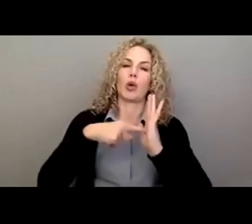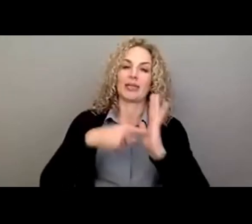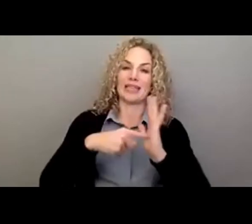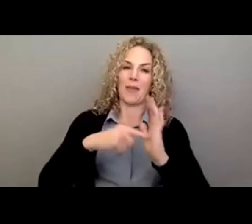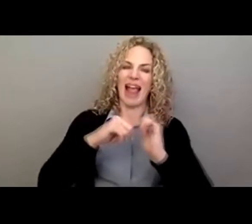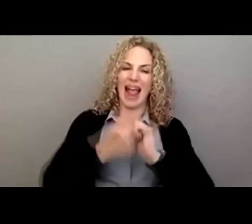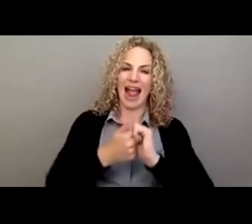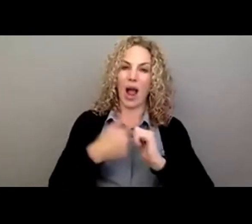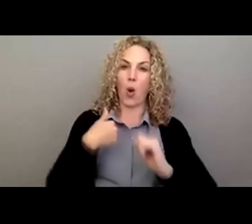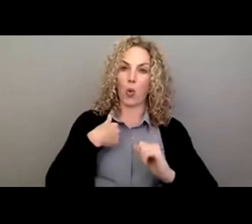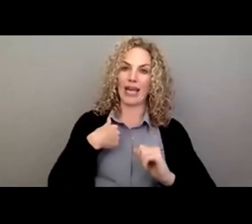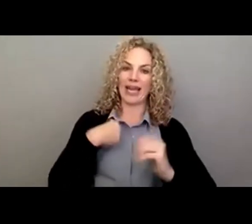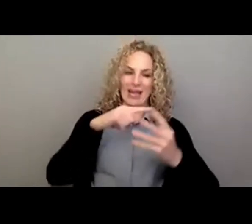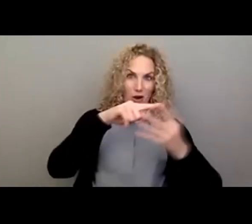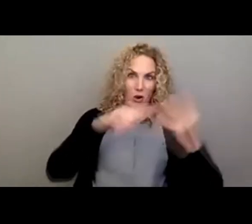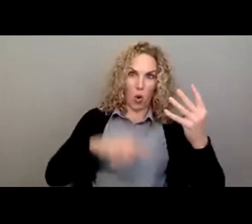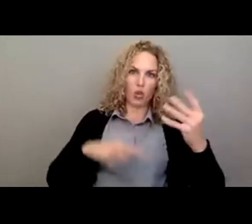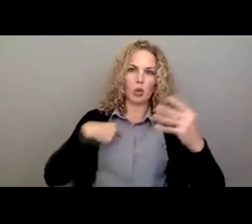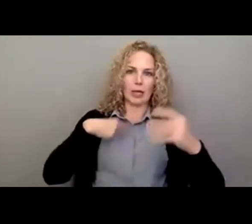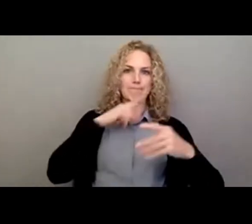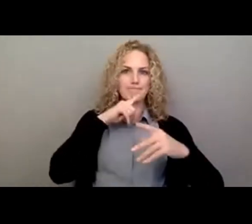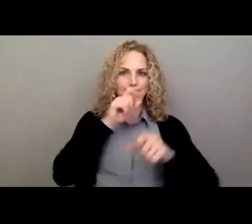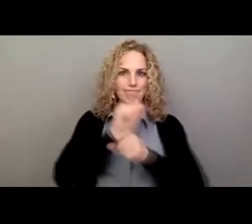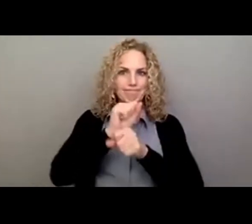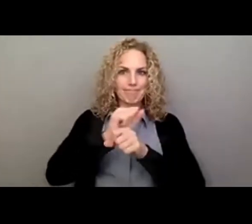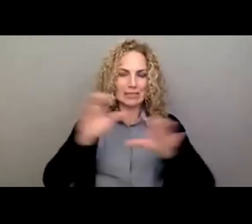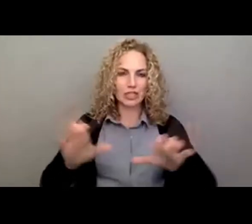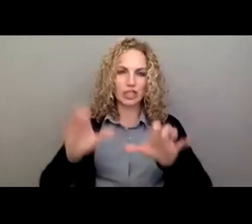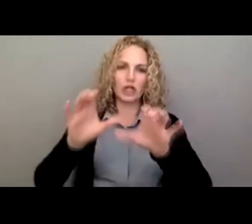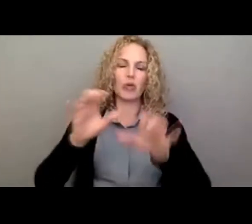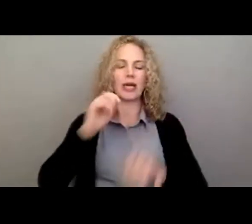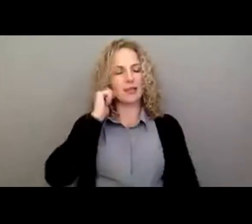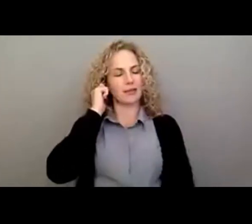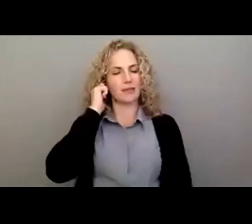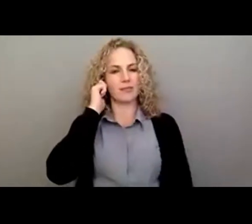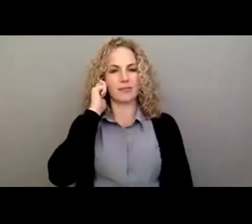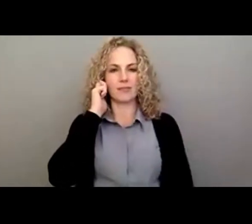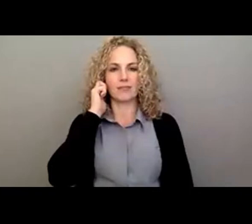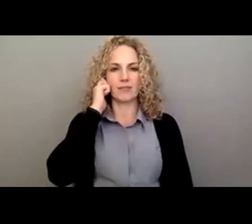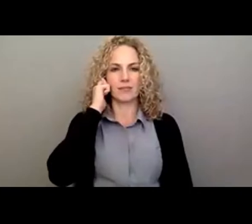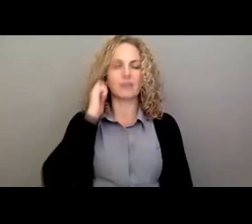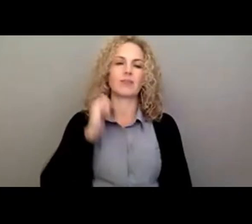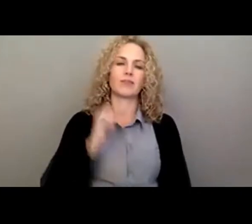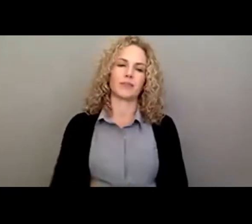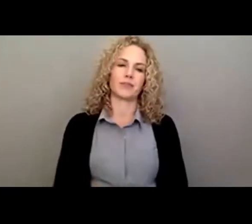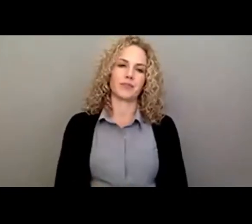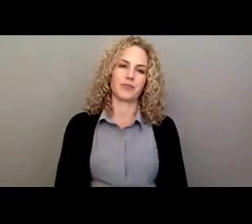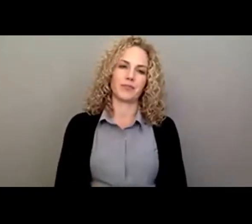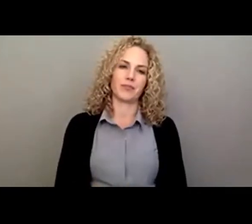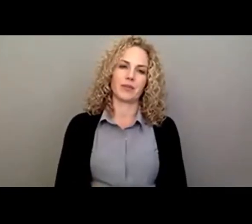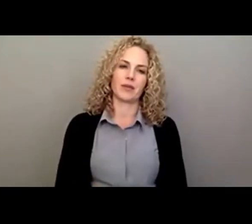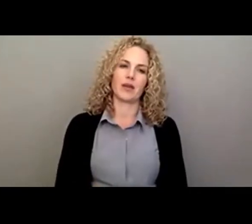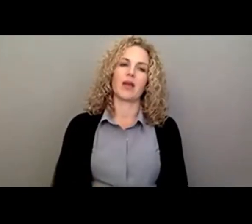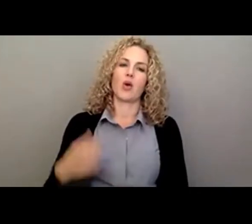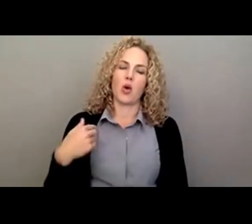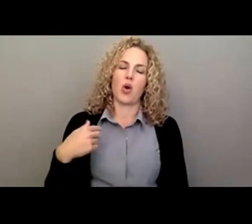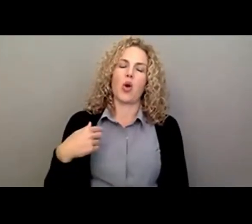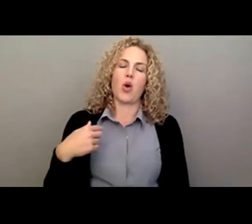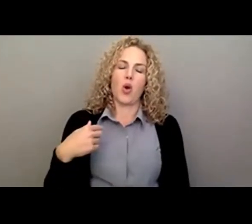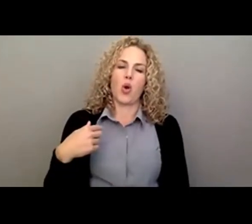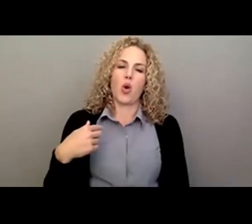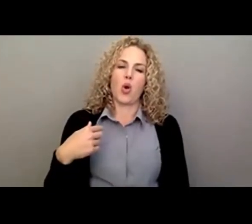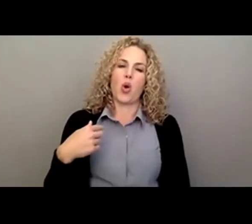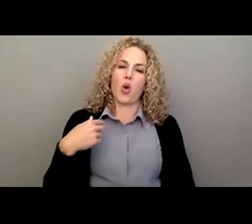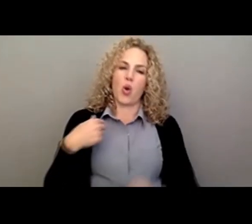these words into action. And, you know, sadly, we've had a, you know, the test of our,